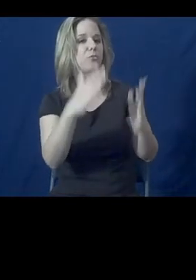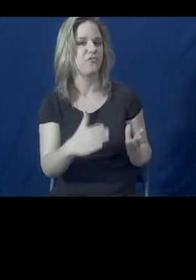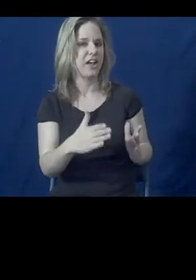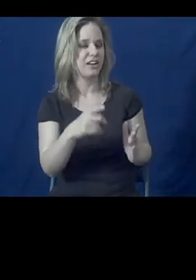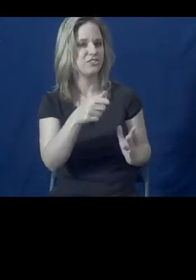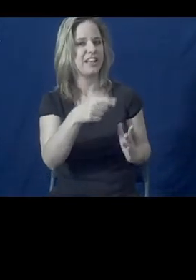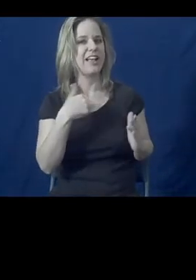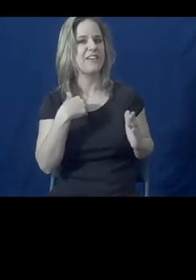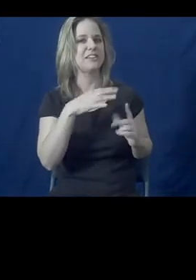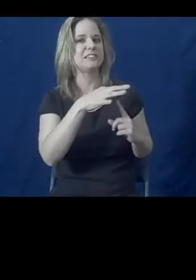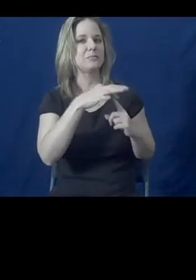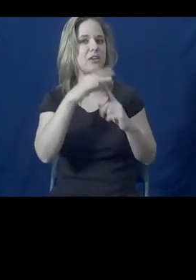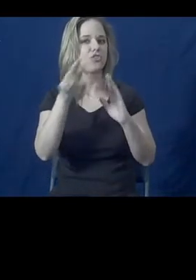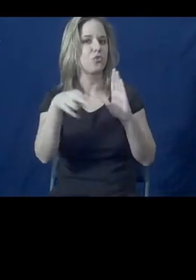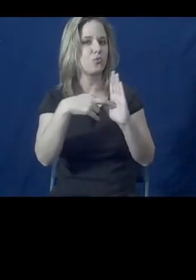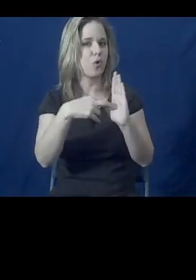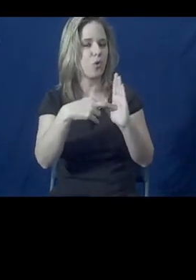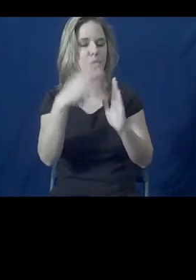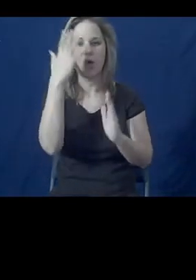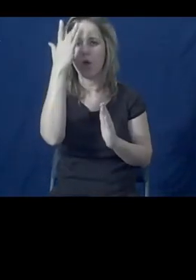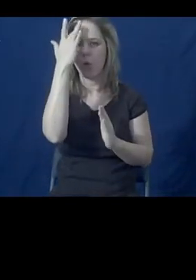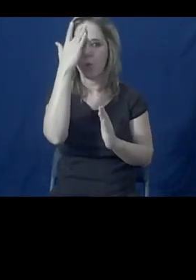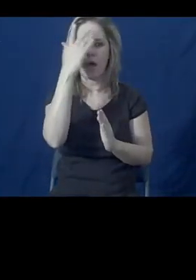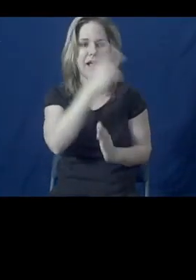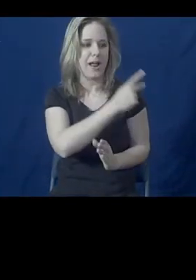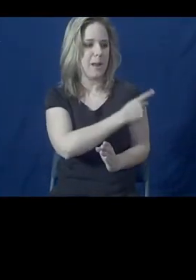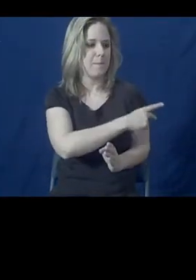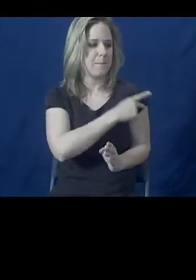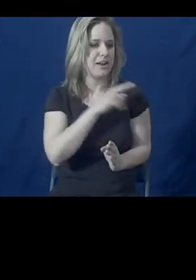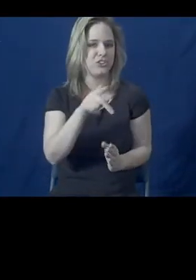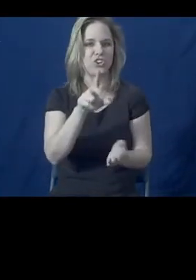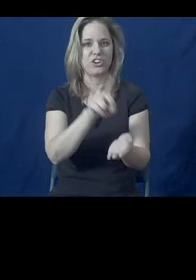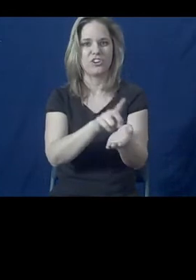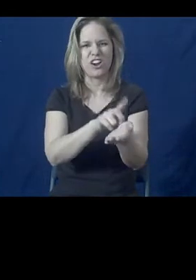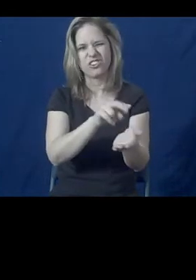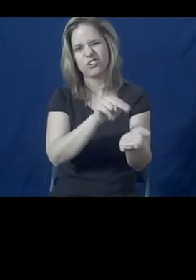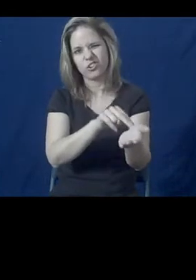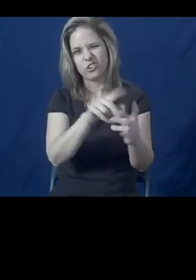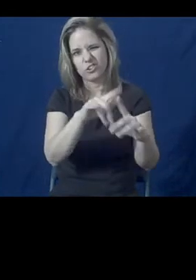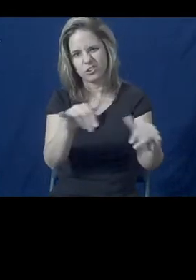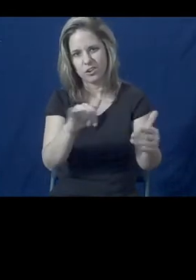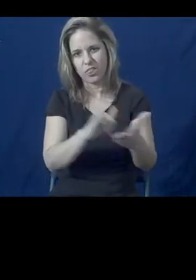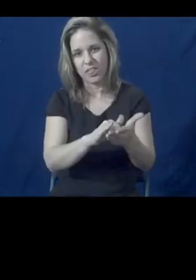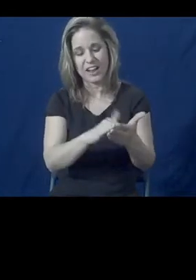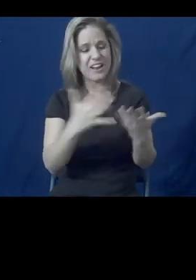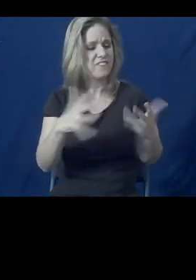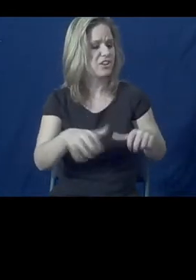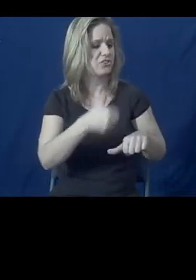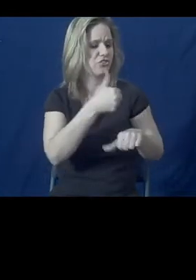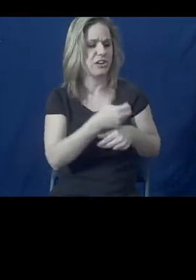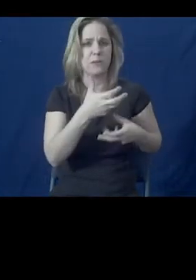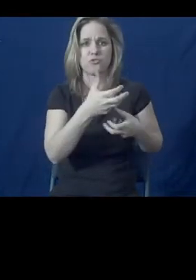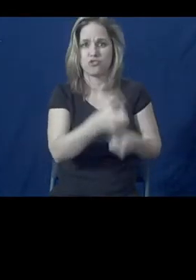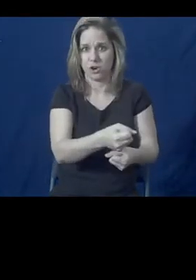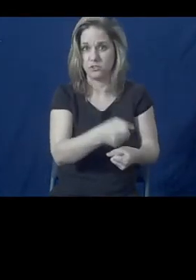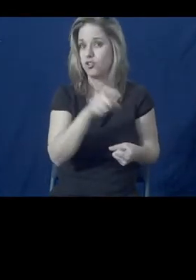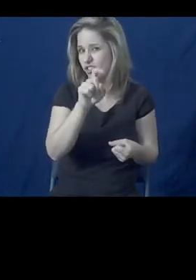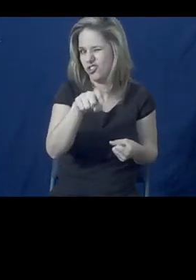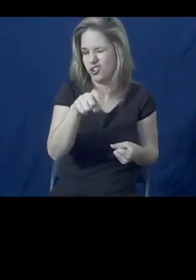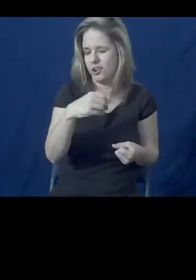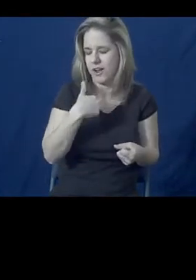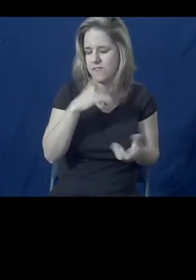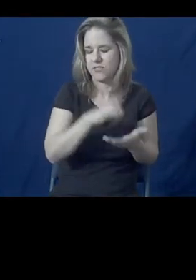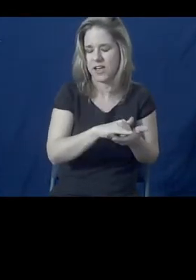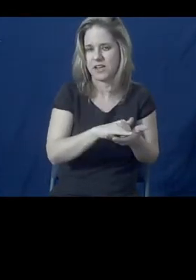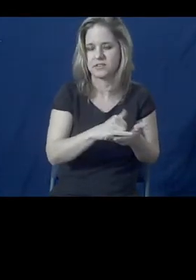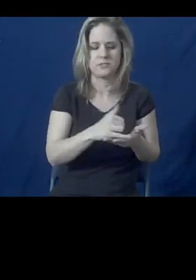role because there's kind of an inherent trust relationship or should be, or many times there is or should be, and a